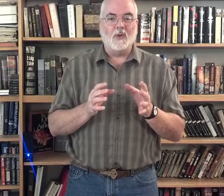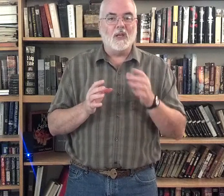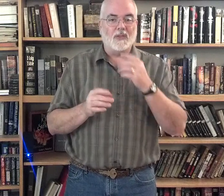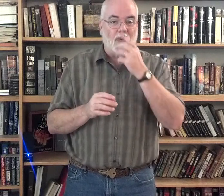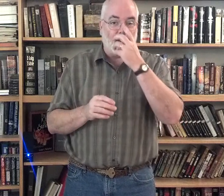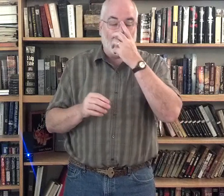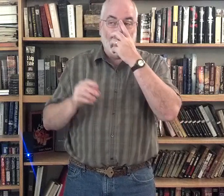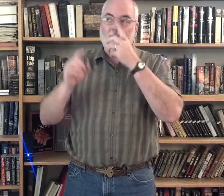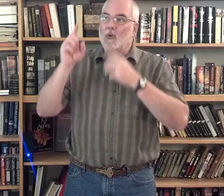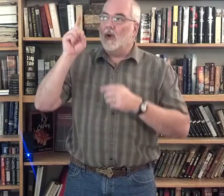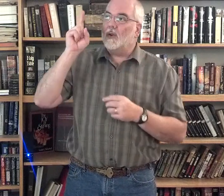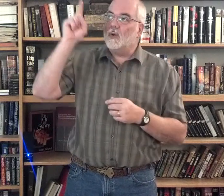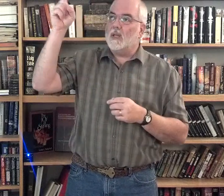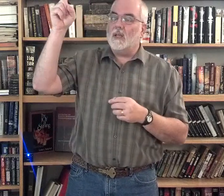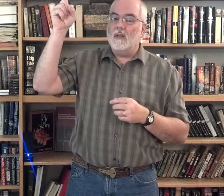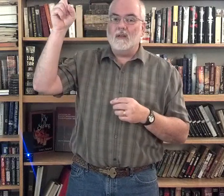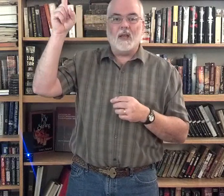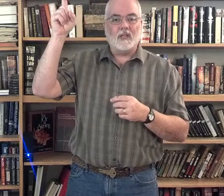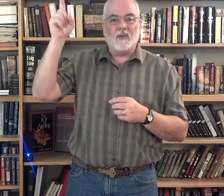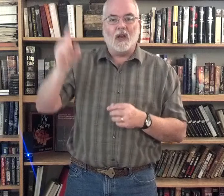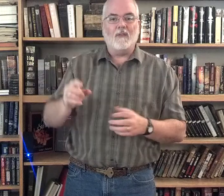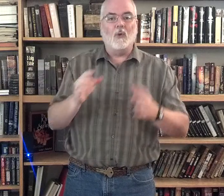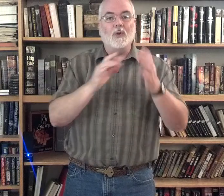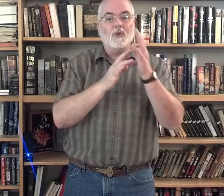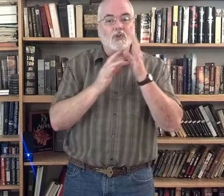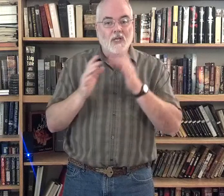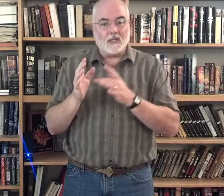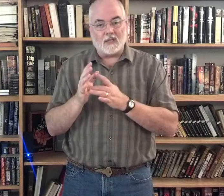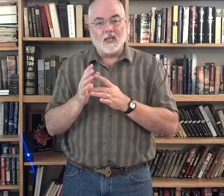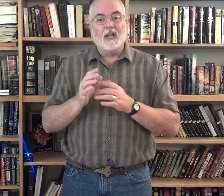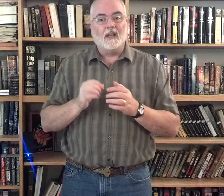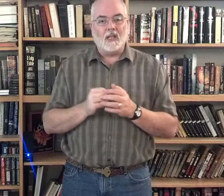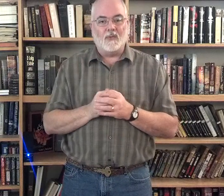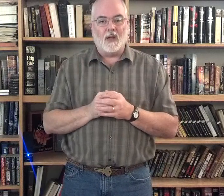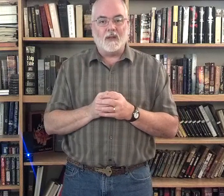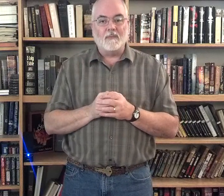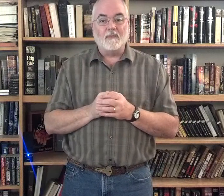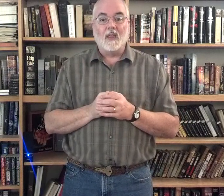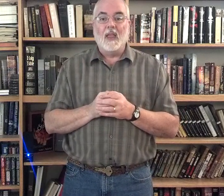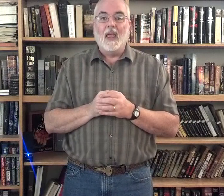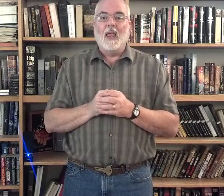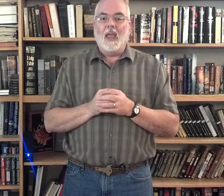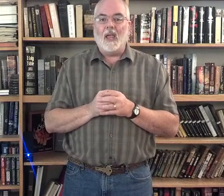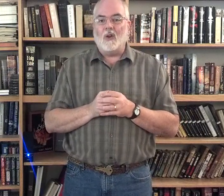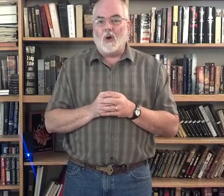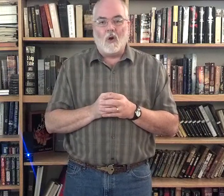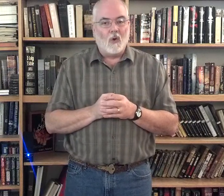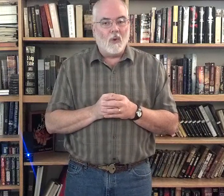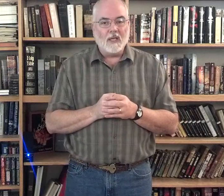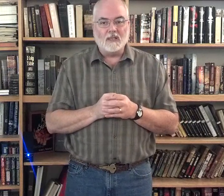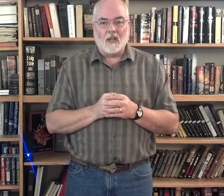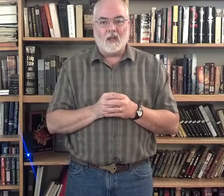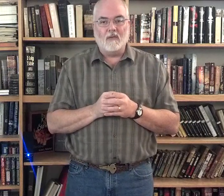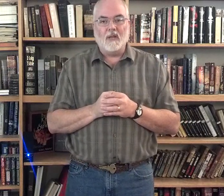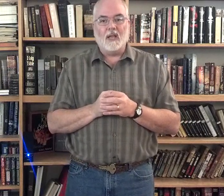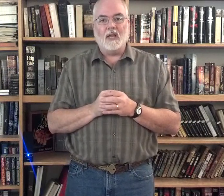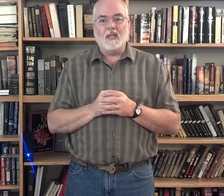He had always loved his